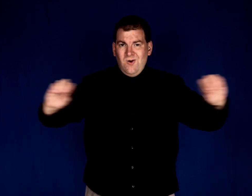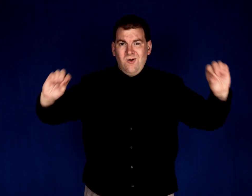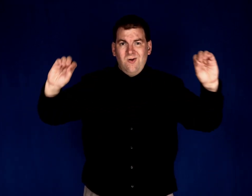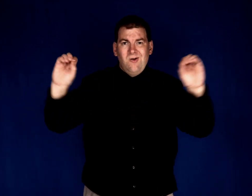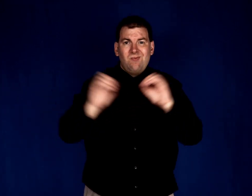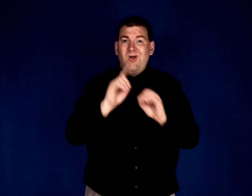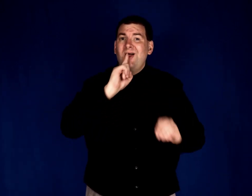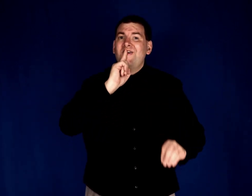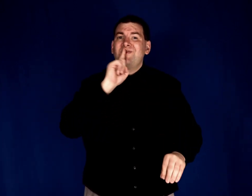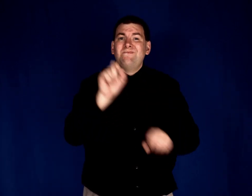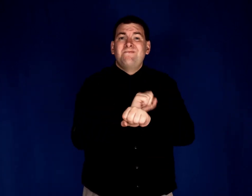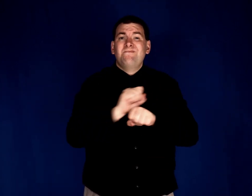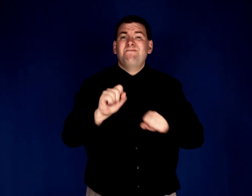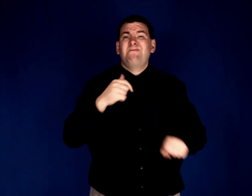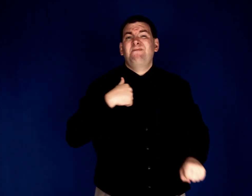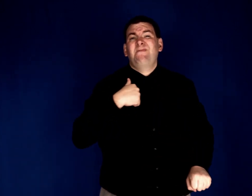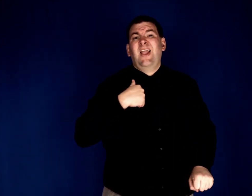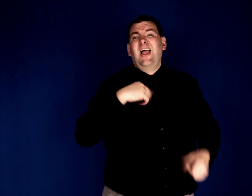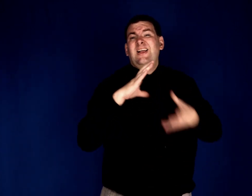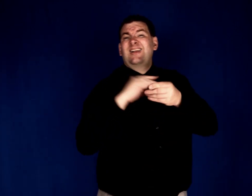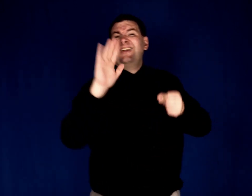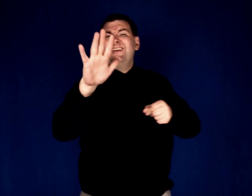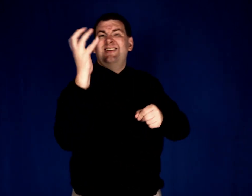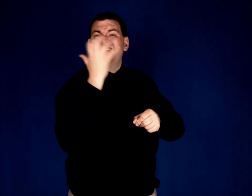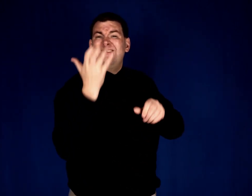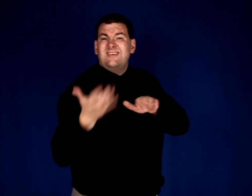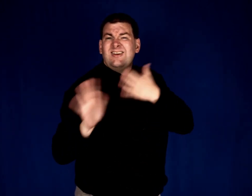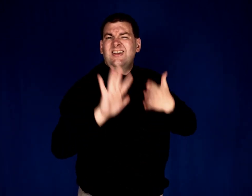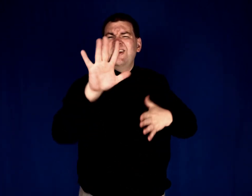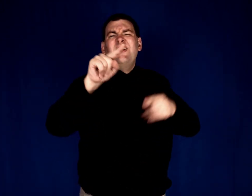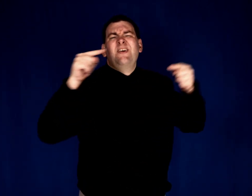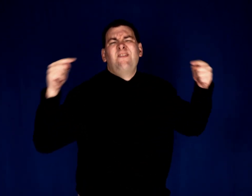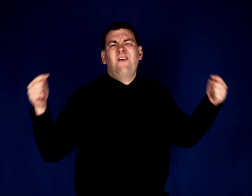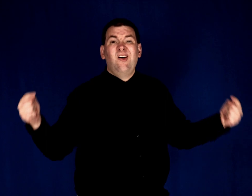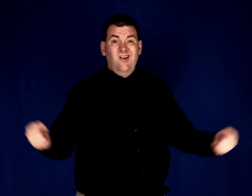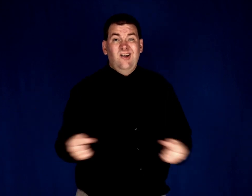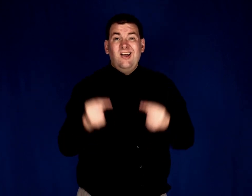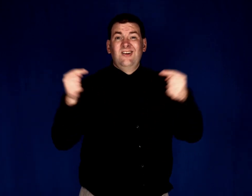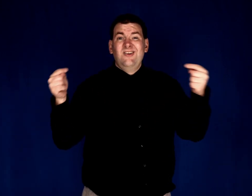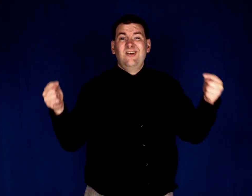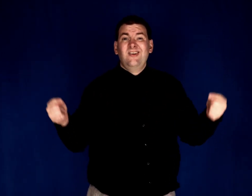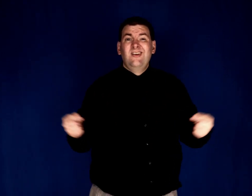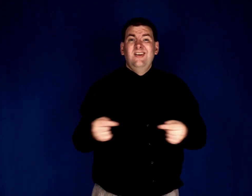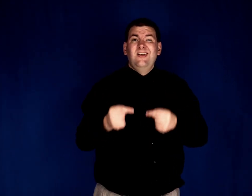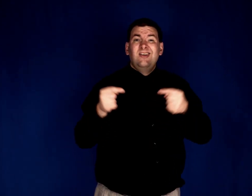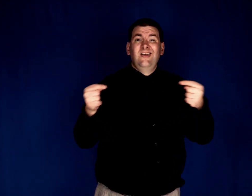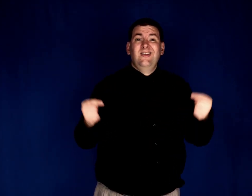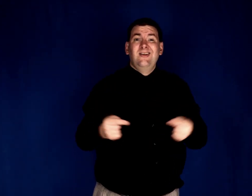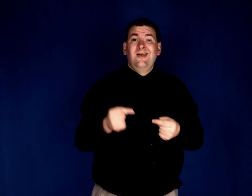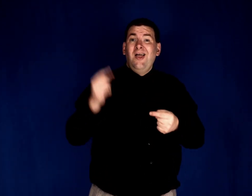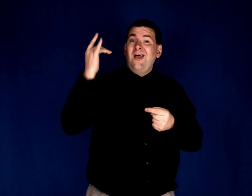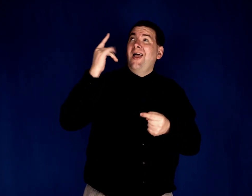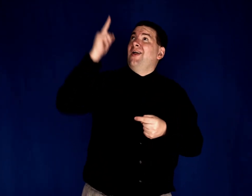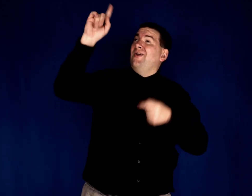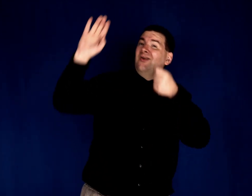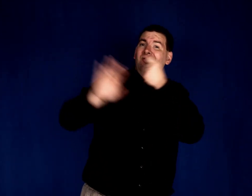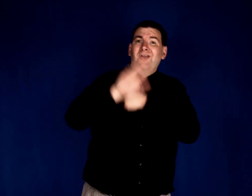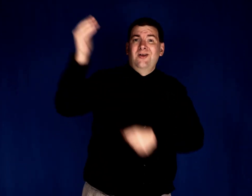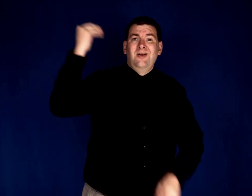Or shall we? I'll say you're dead. Where is your sting? Cause you